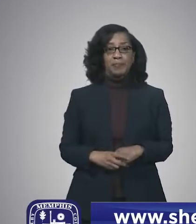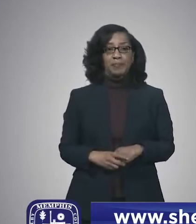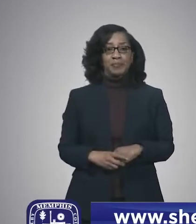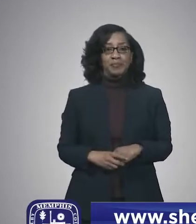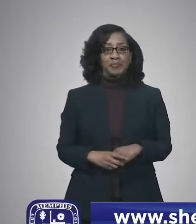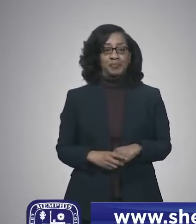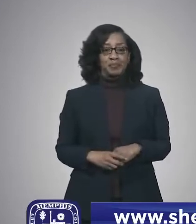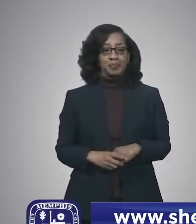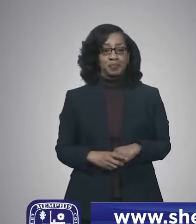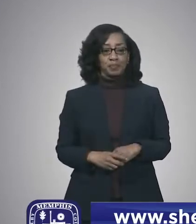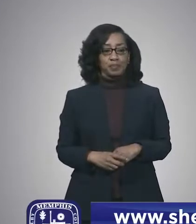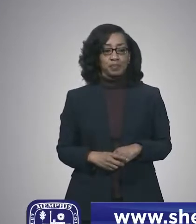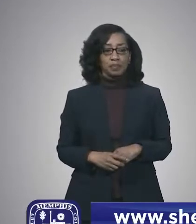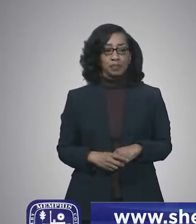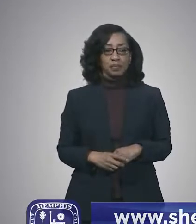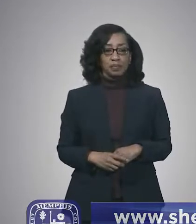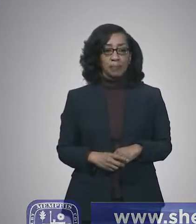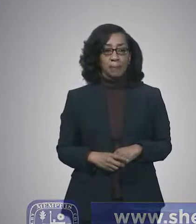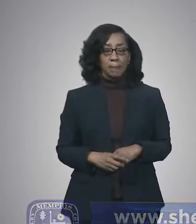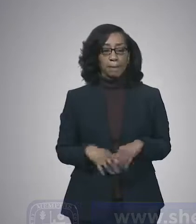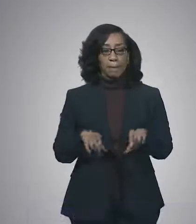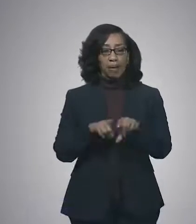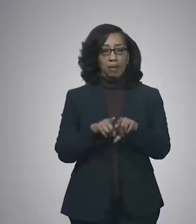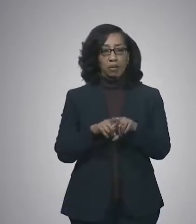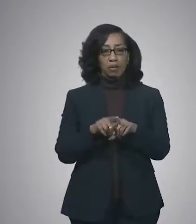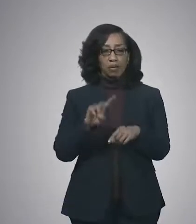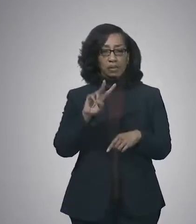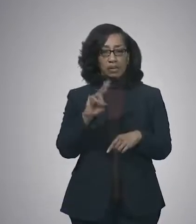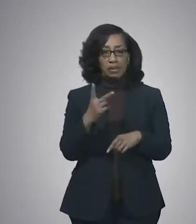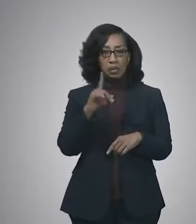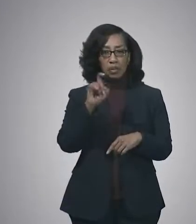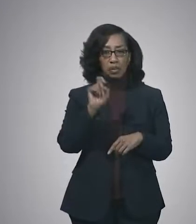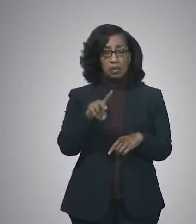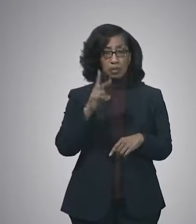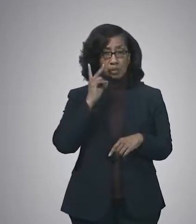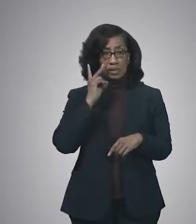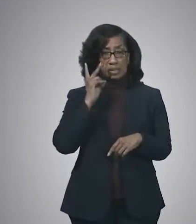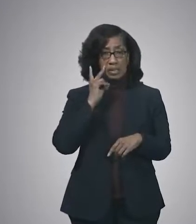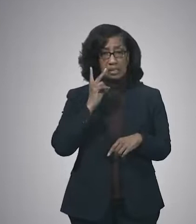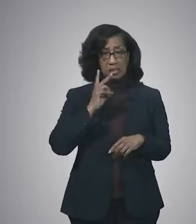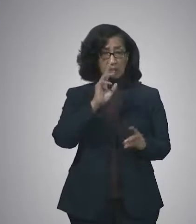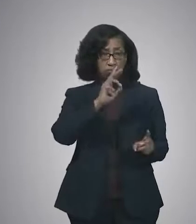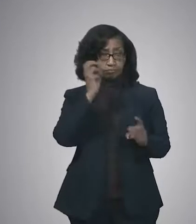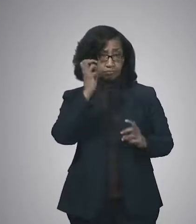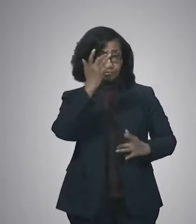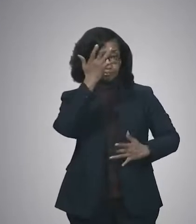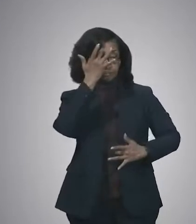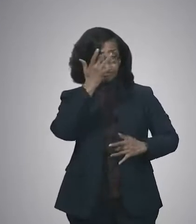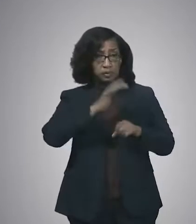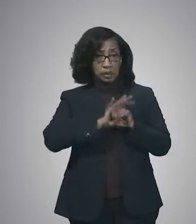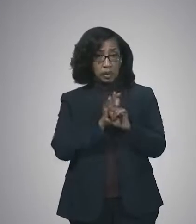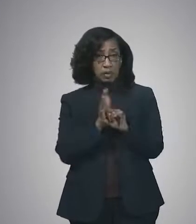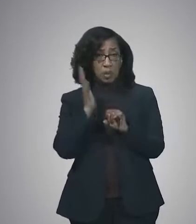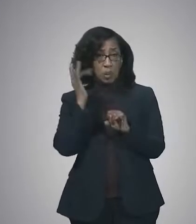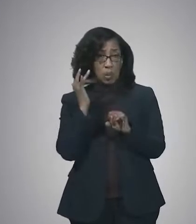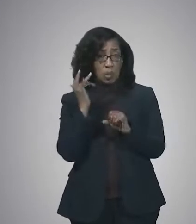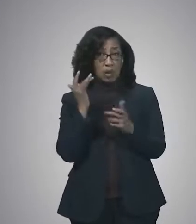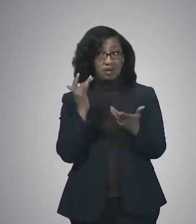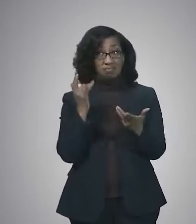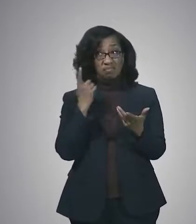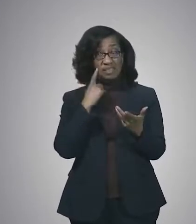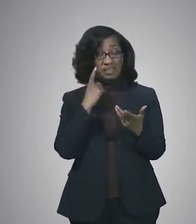And then also, as a follow-up, the slight increase that we've seen in COVID cases, do you believe that's a result of gatherings from